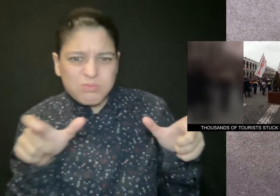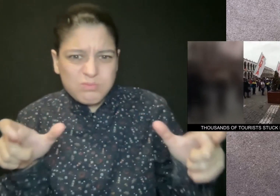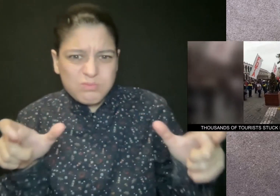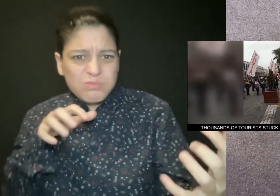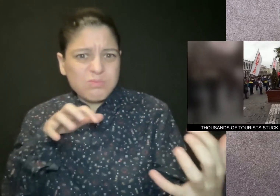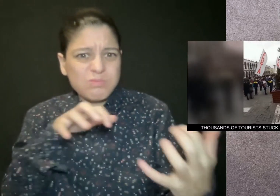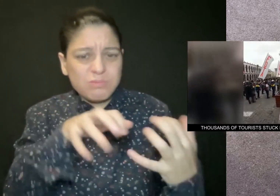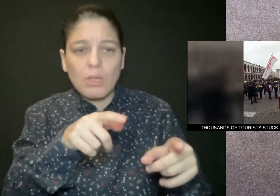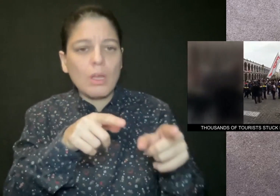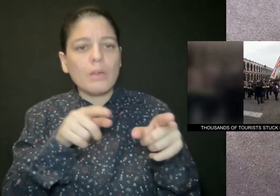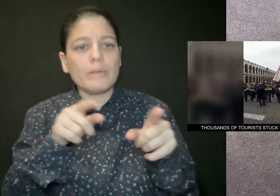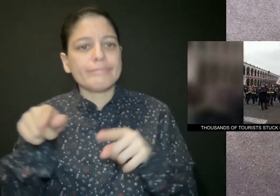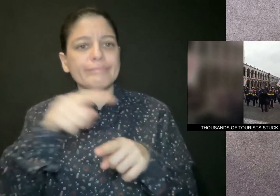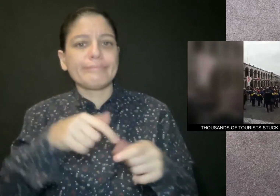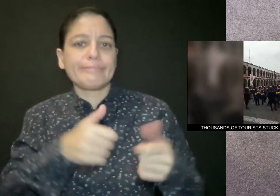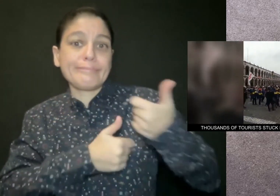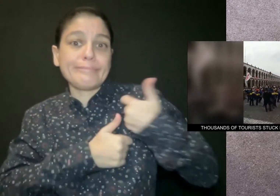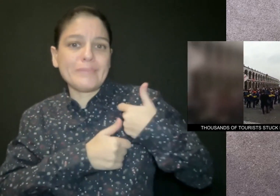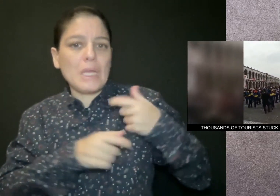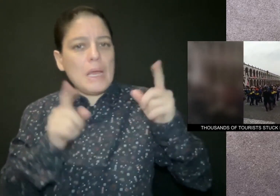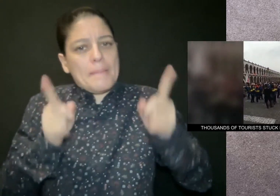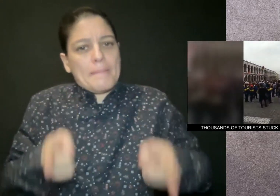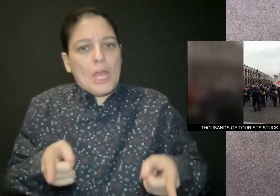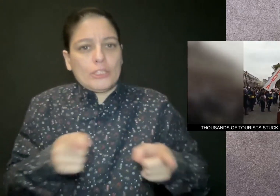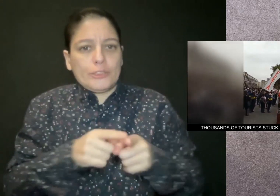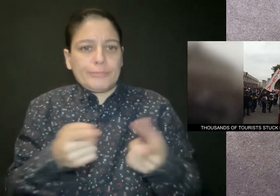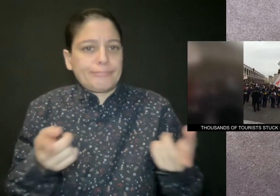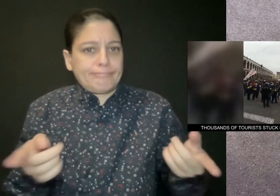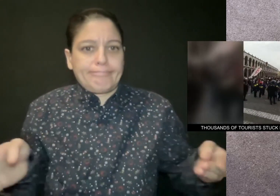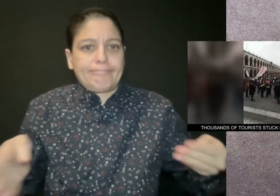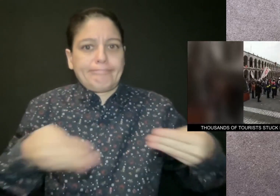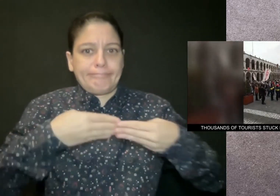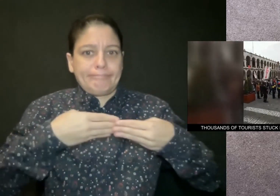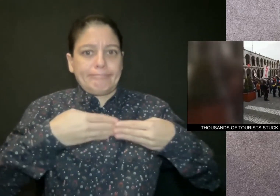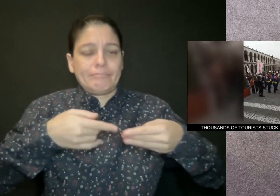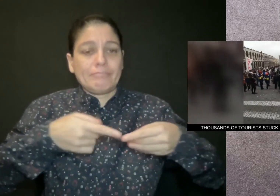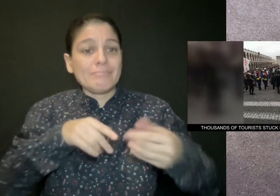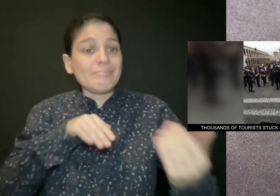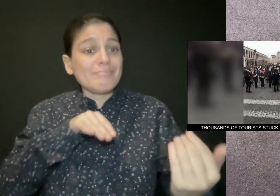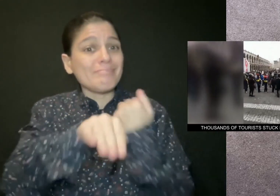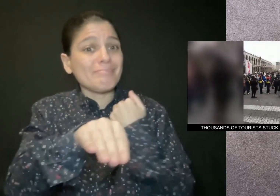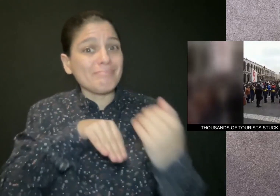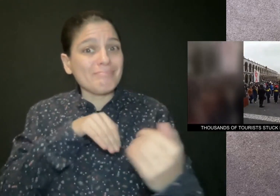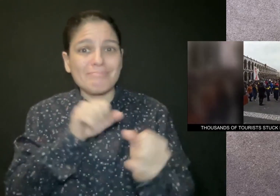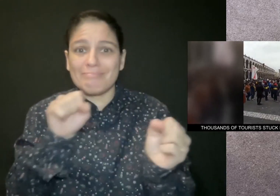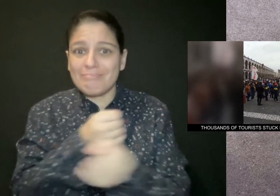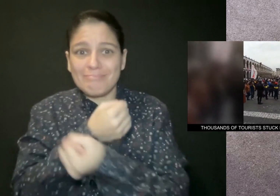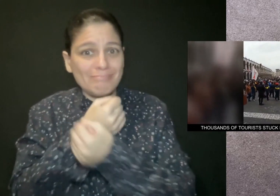Demonstrations have forced authorities to shut down roads, highways, and train service.